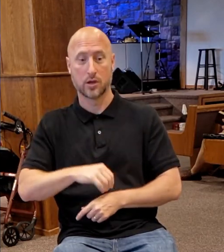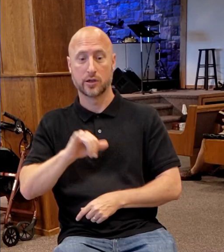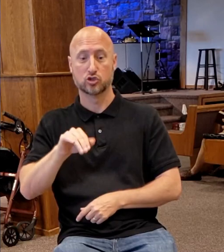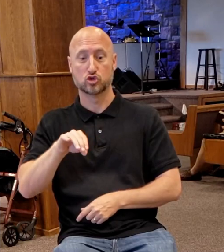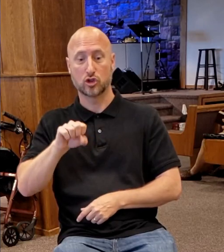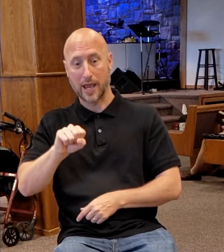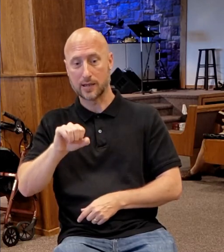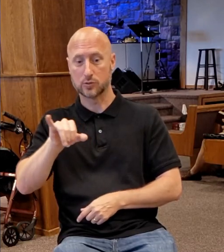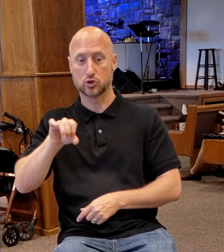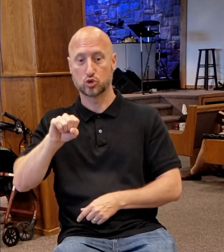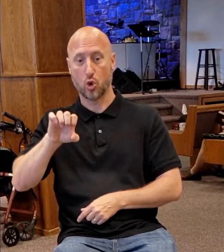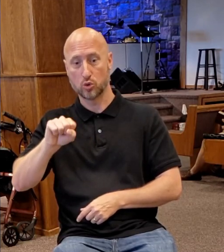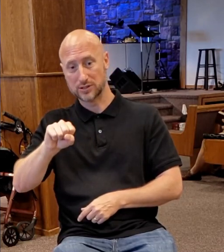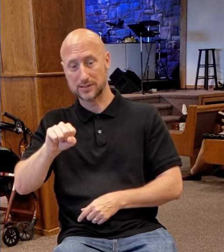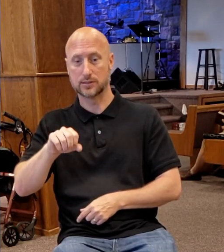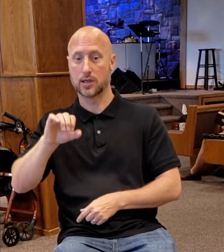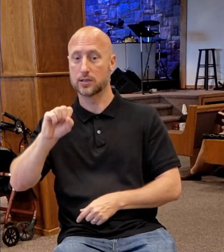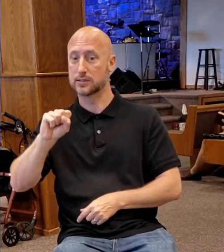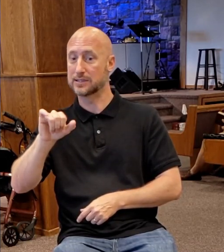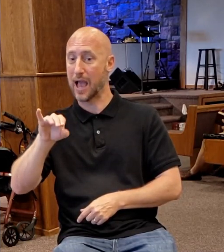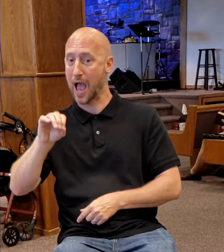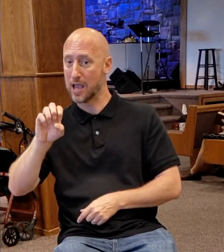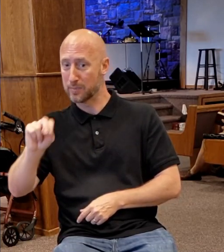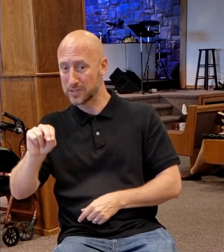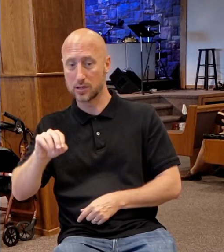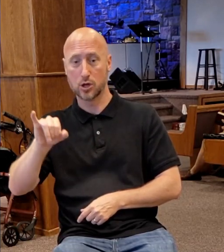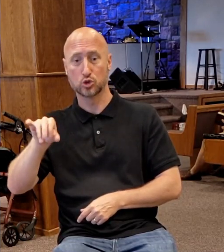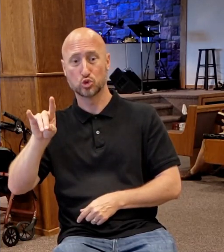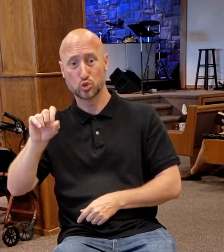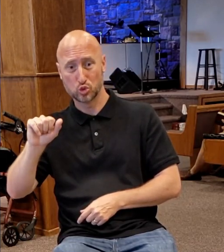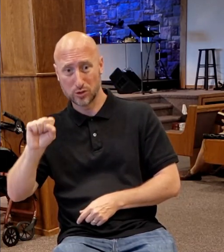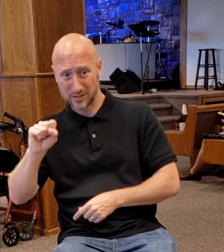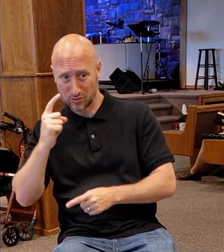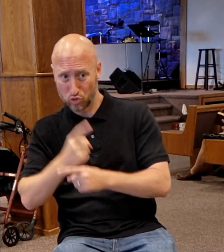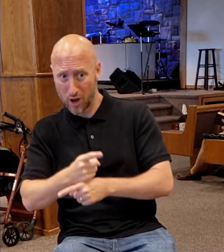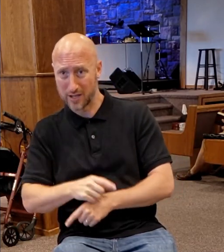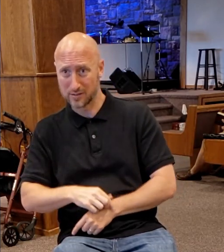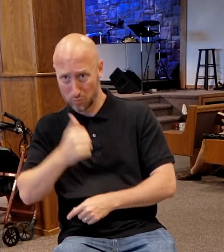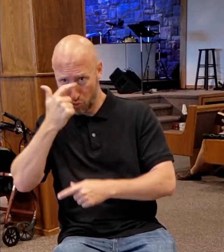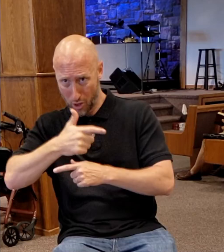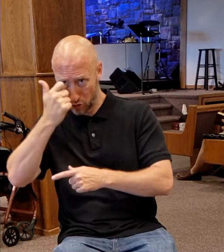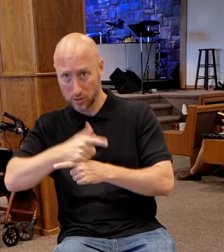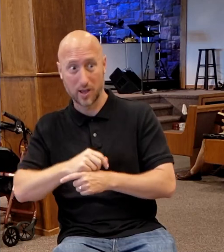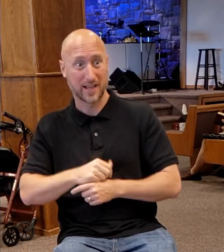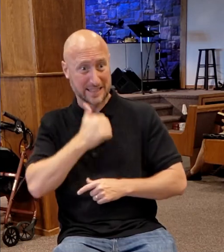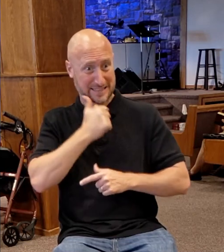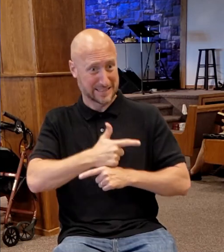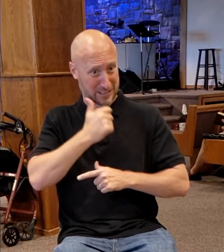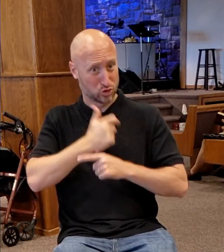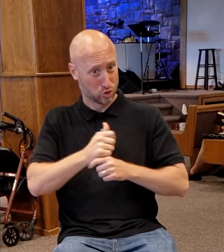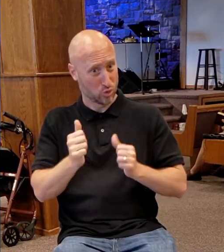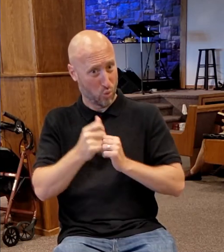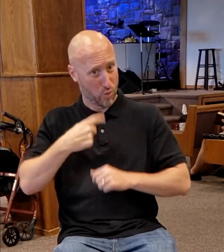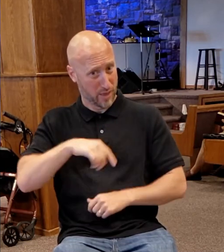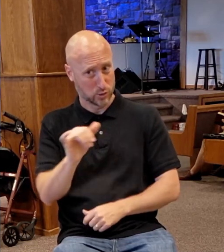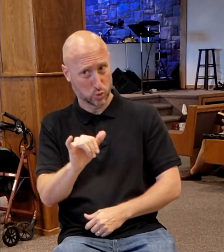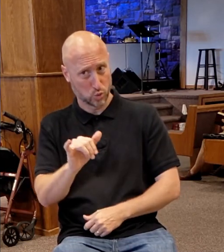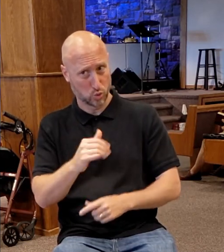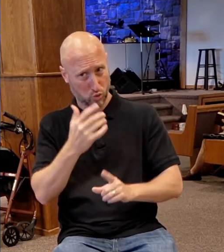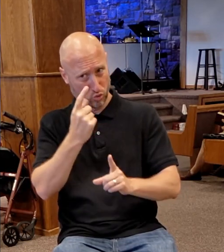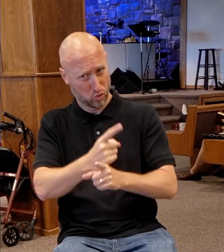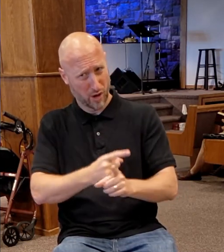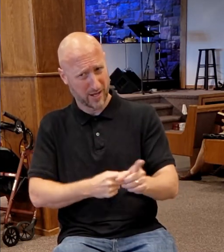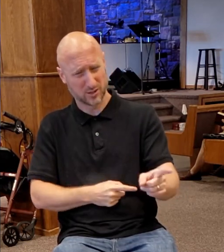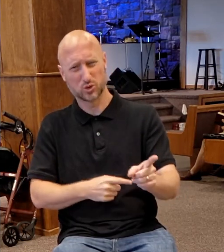Joses and Simon and Judas? And his sisters, are they not all with us? Whence then hath